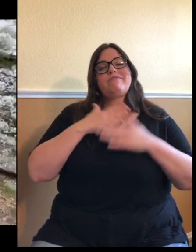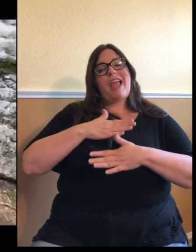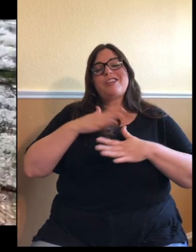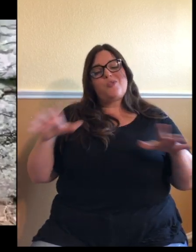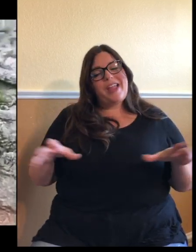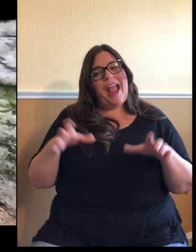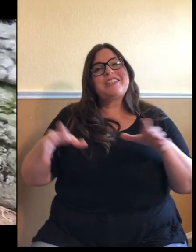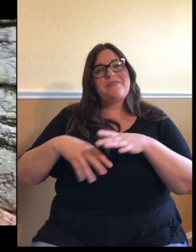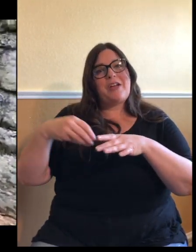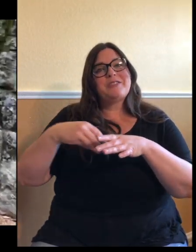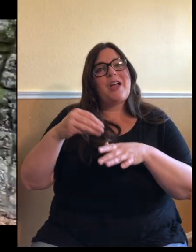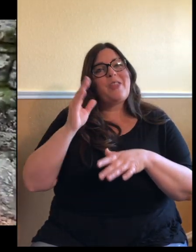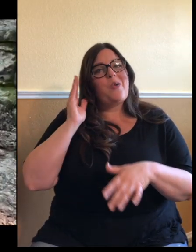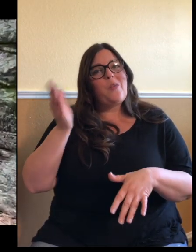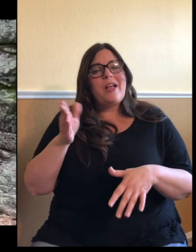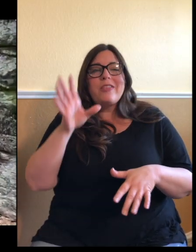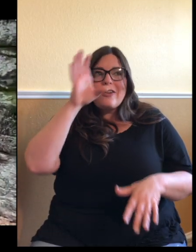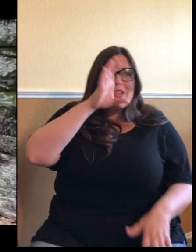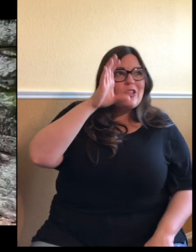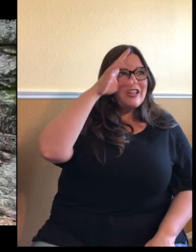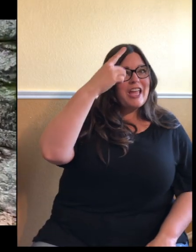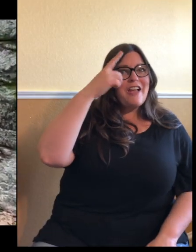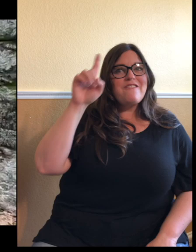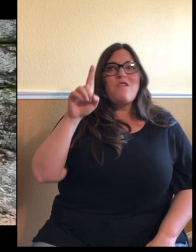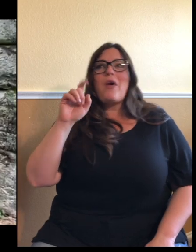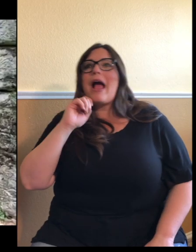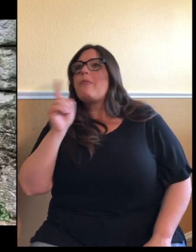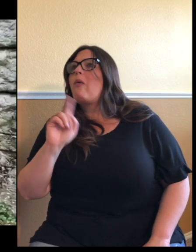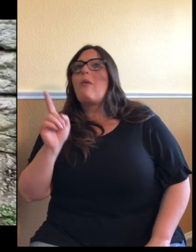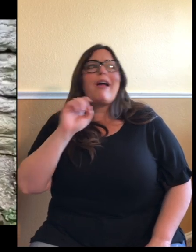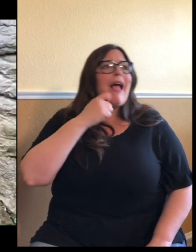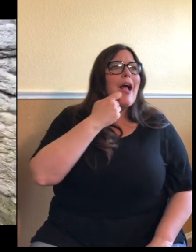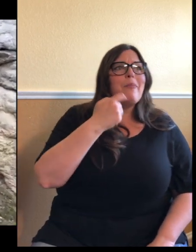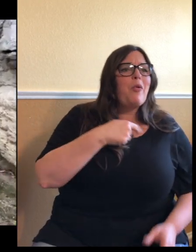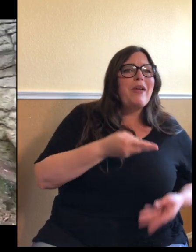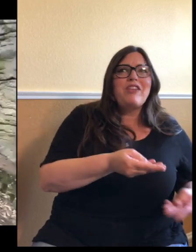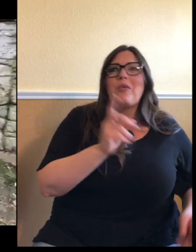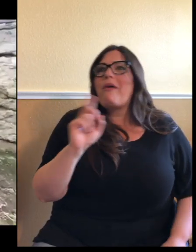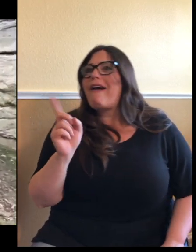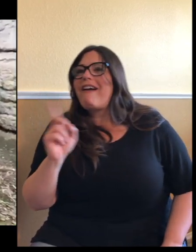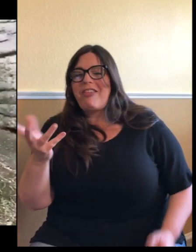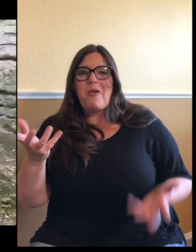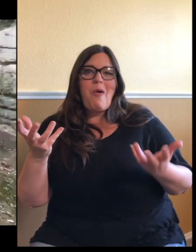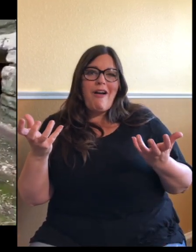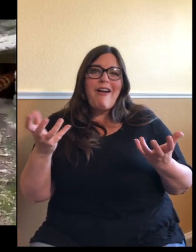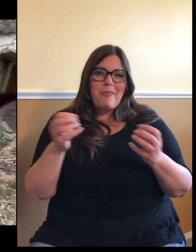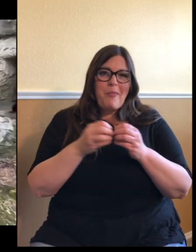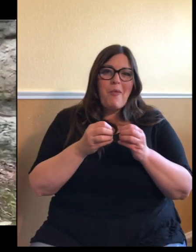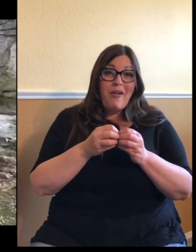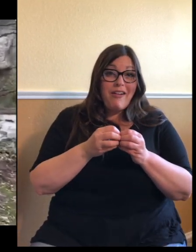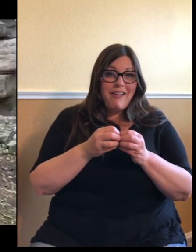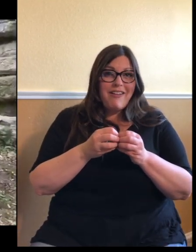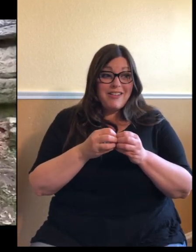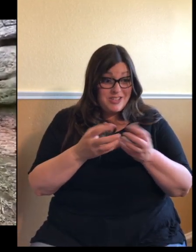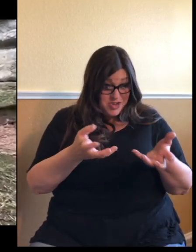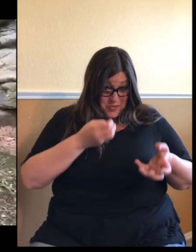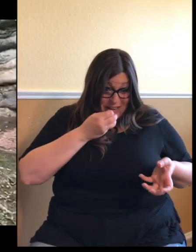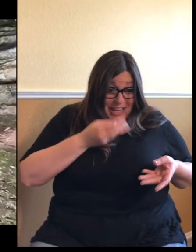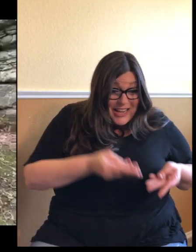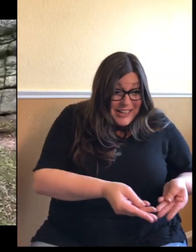Especially right now, they're kind of looking for the apples we were feeding them. I had a piece. Want to eat it? Do they drink